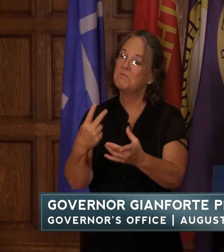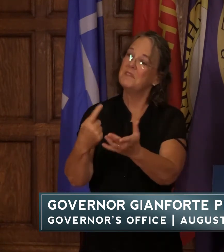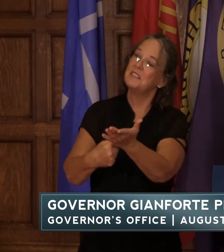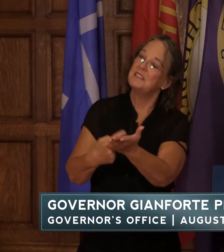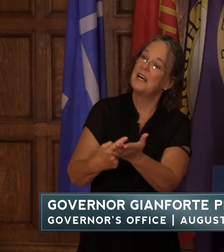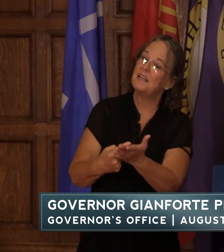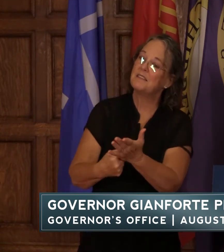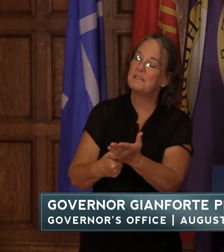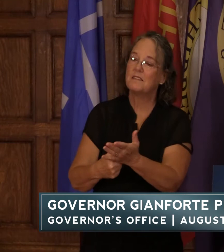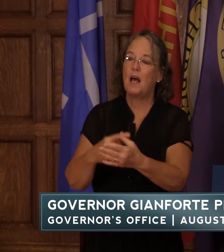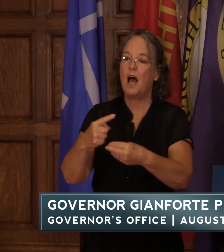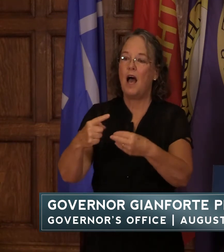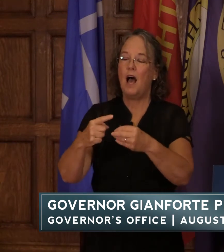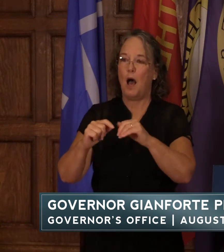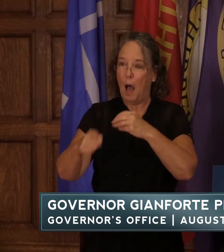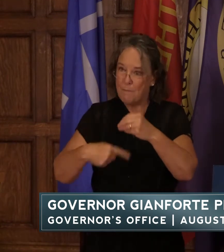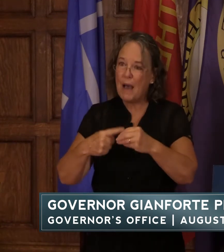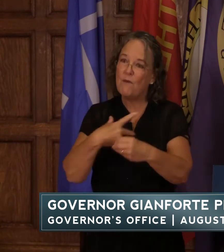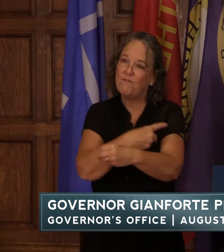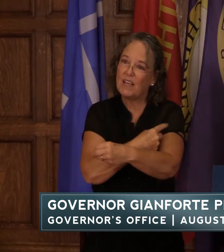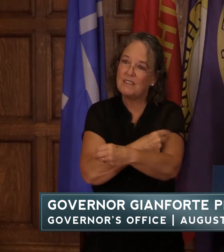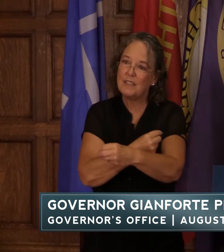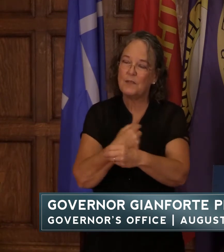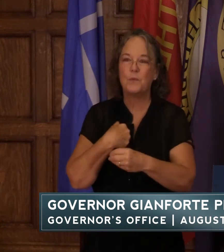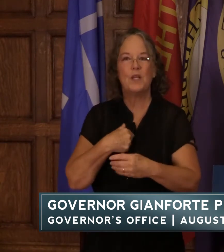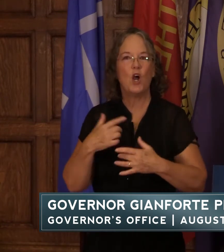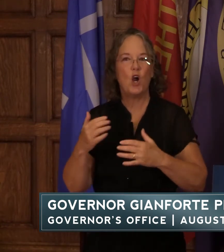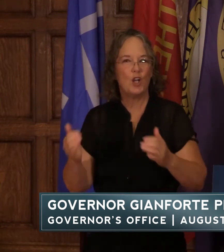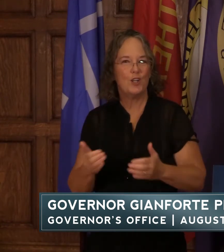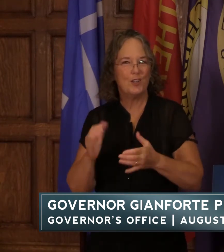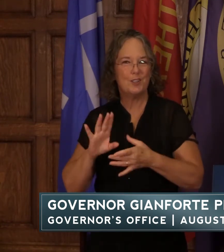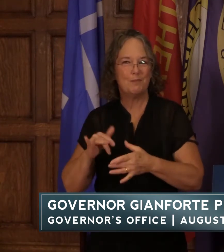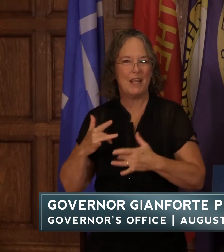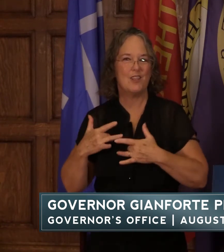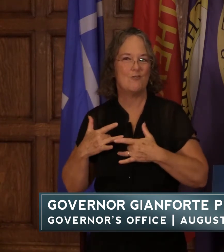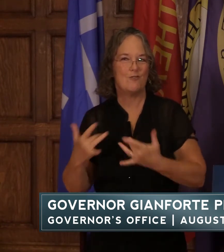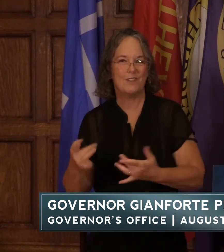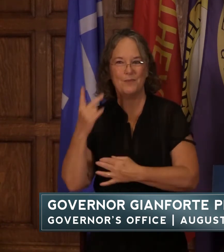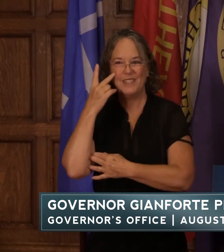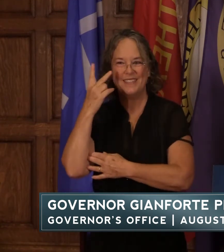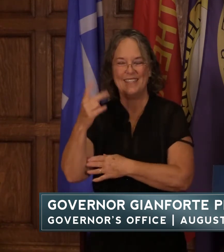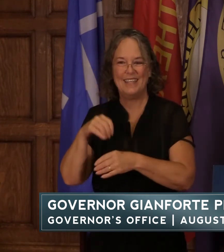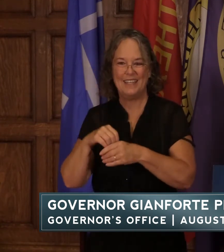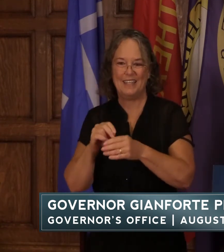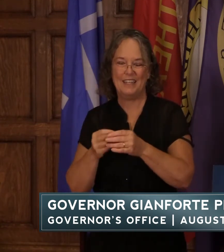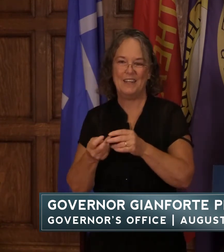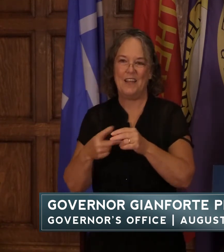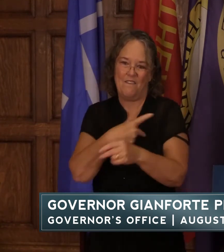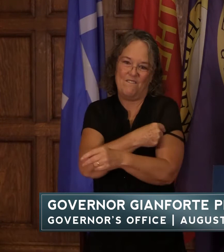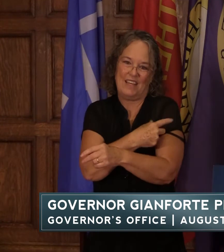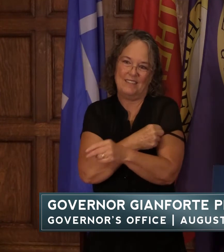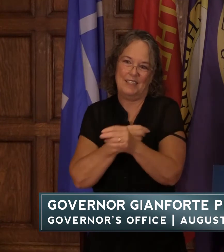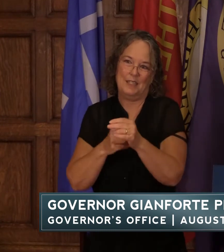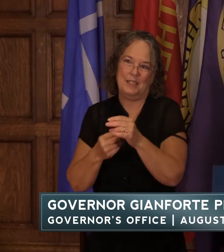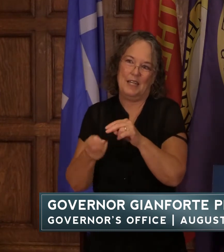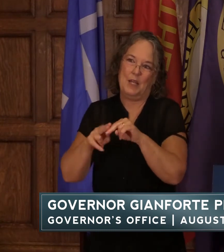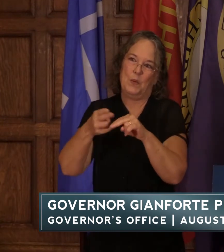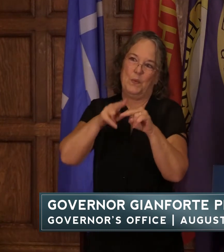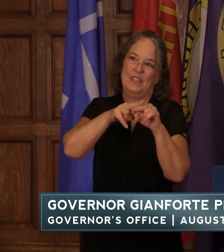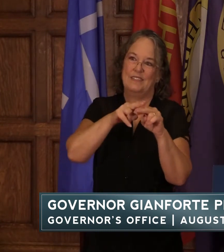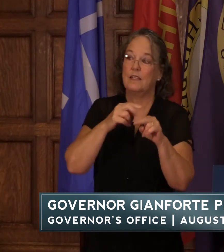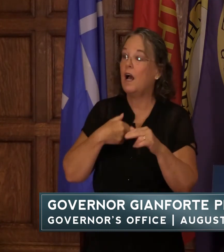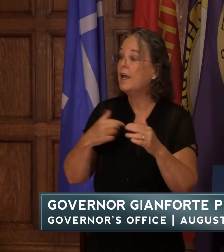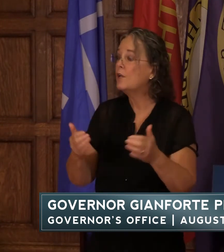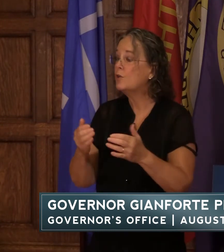we're encouraged by the trend lines we're seeing in vaccine uptick and i will continue to encourage montanans to